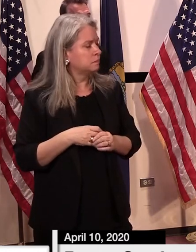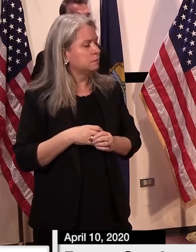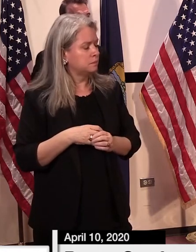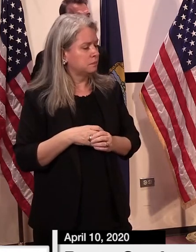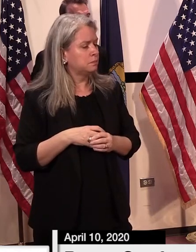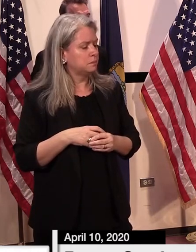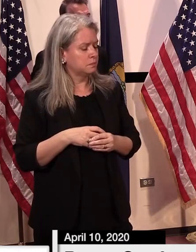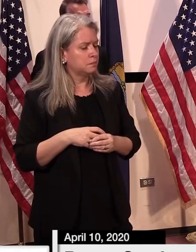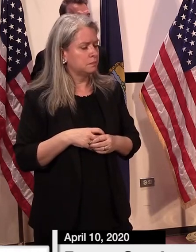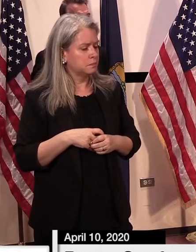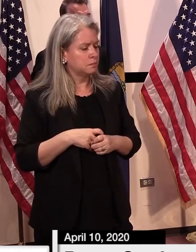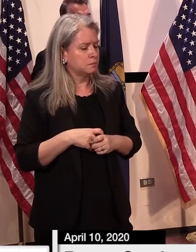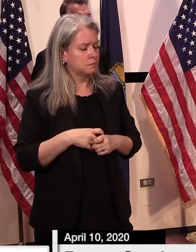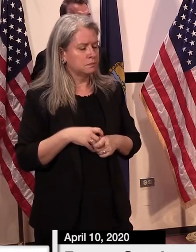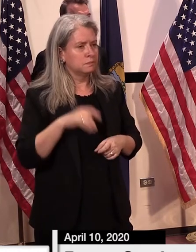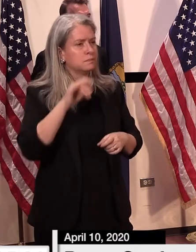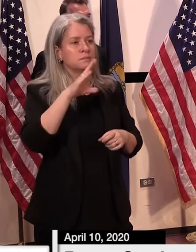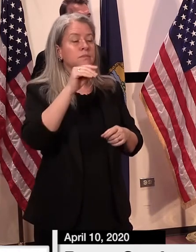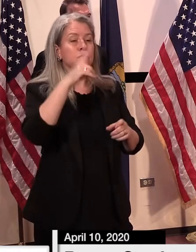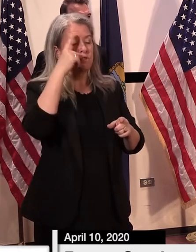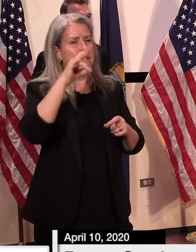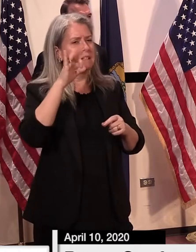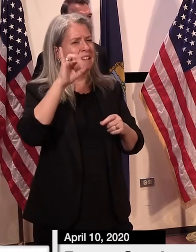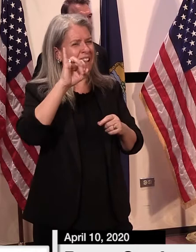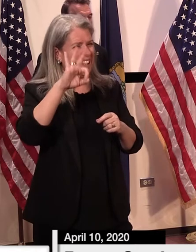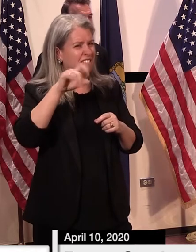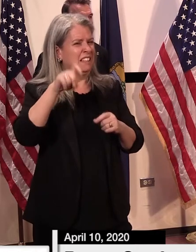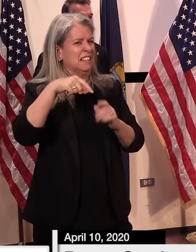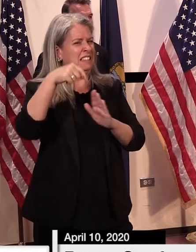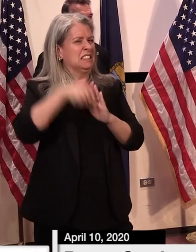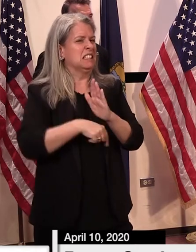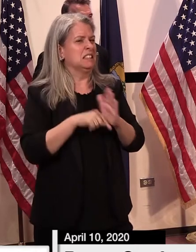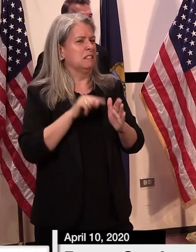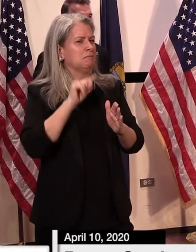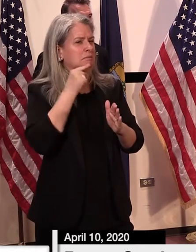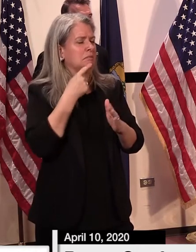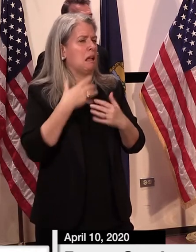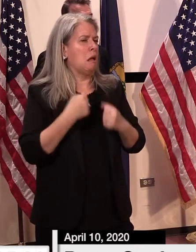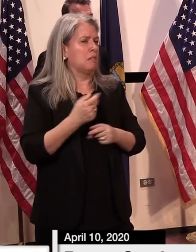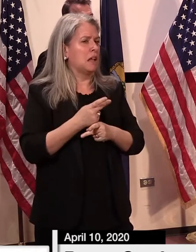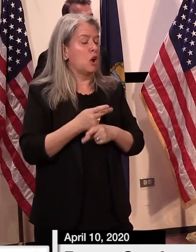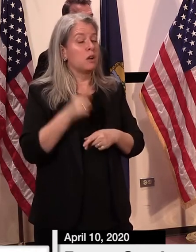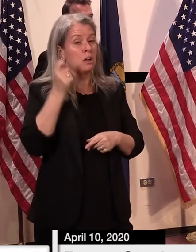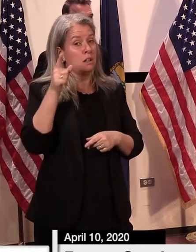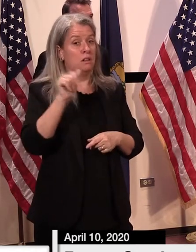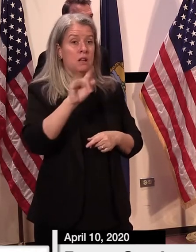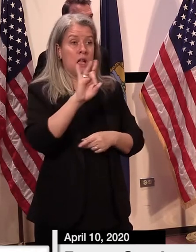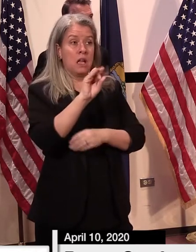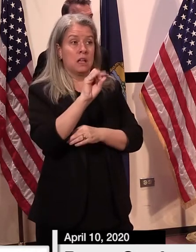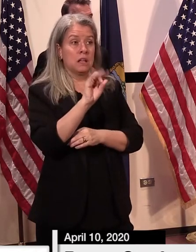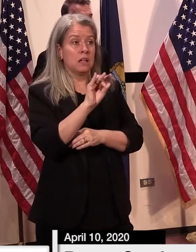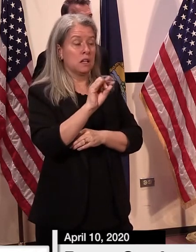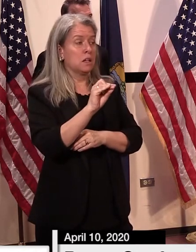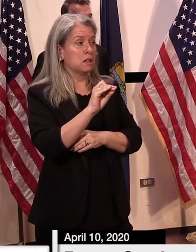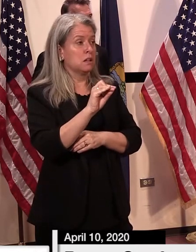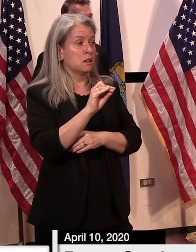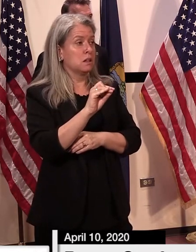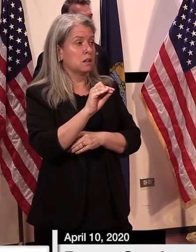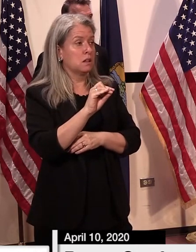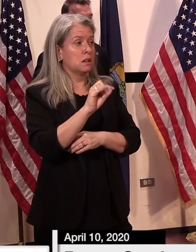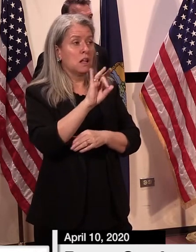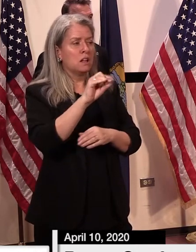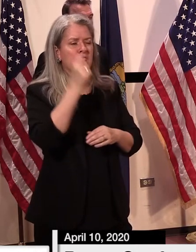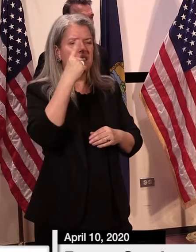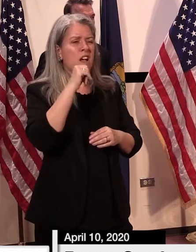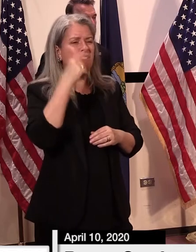patients who require intensive health care intervention? It is 80, and the capacity is not